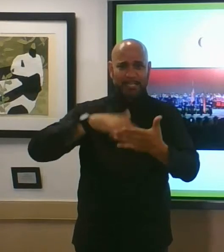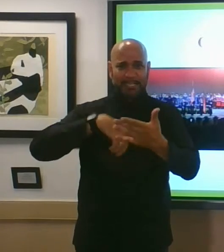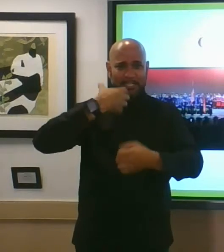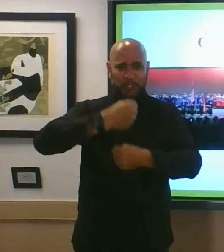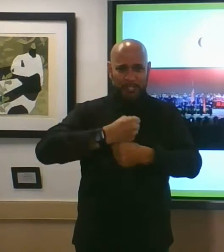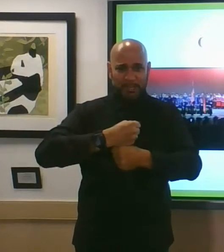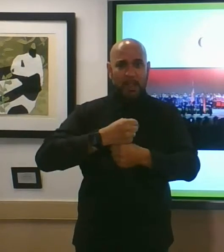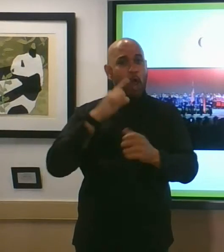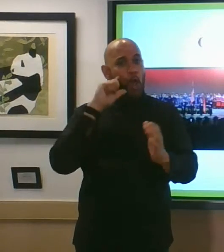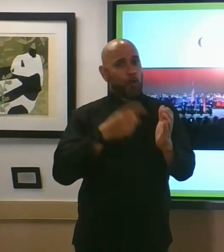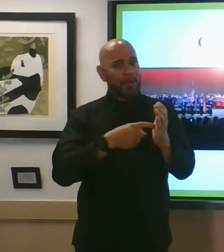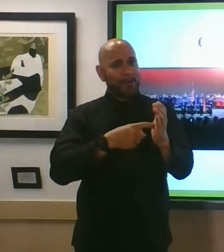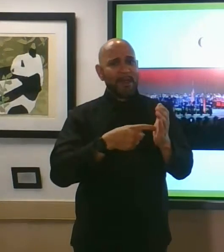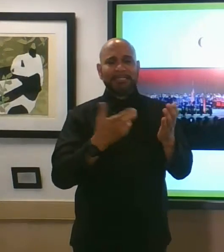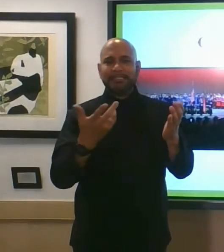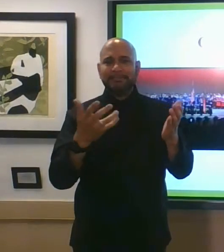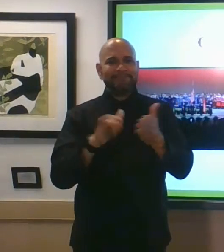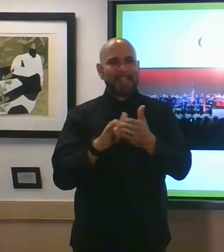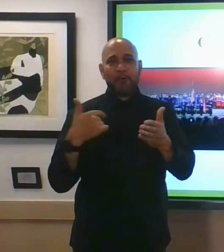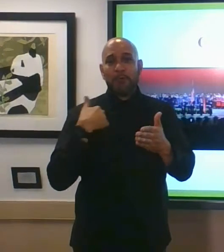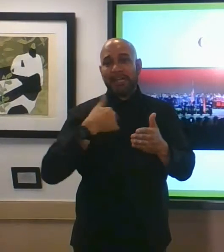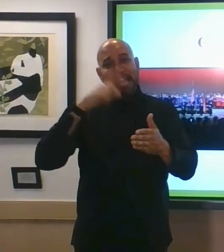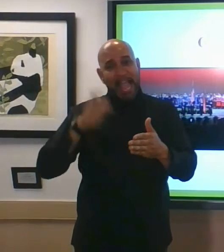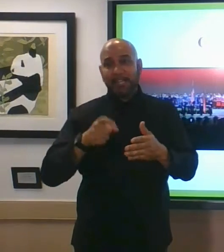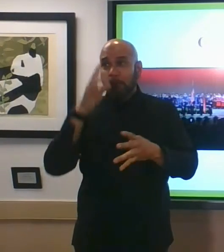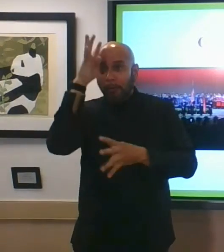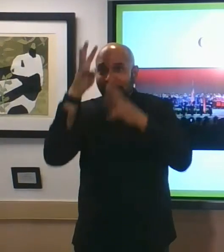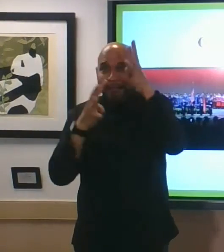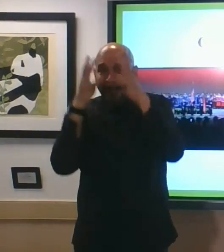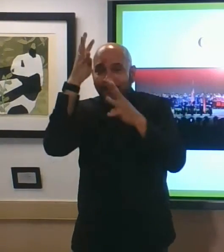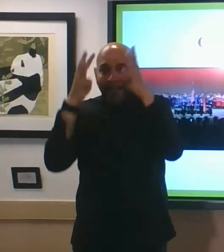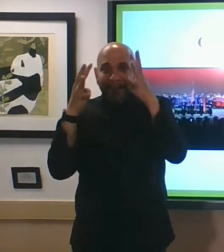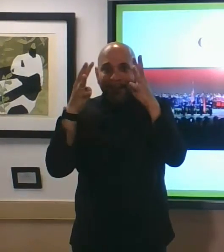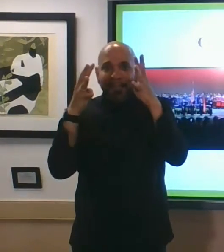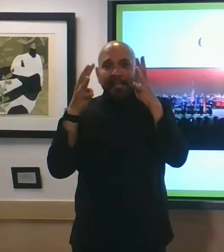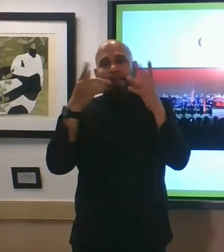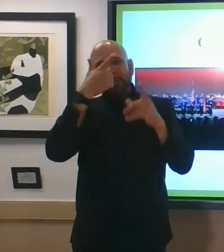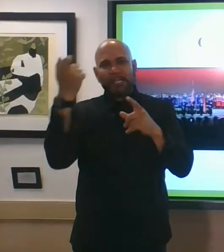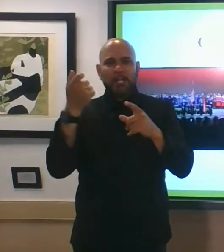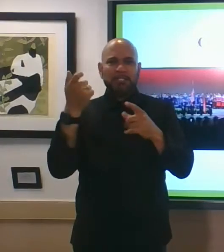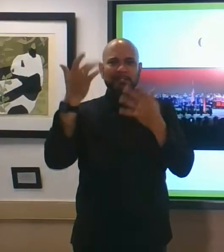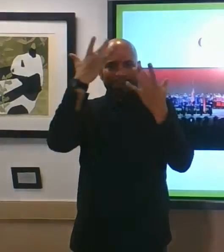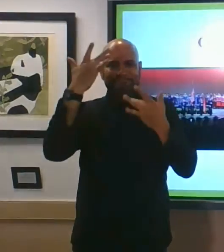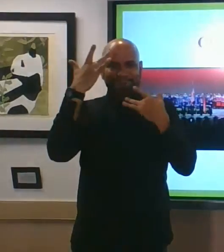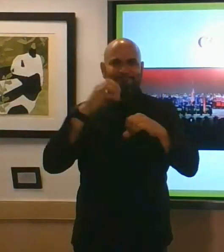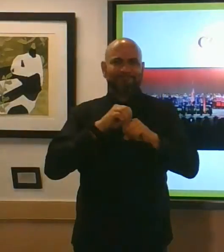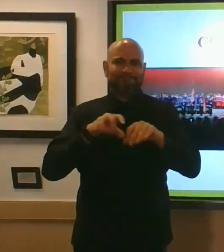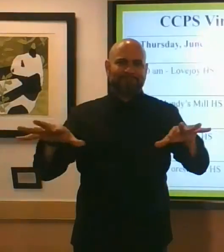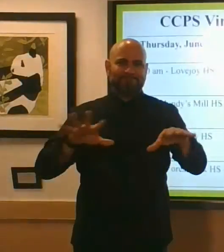recognizing that we had to be creative in light of the situation